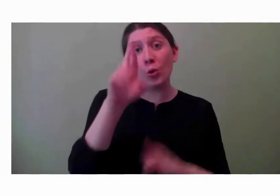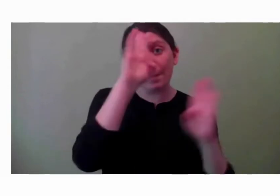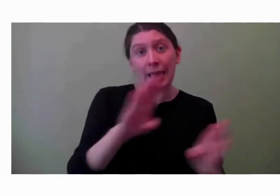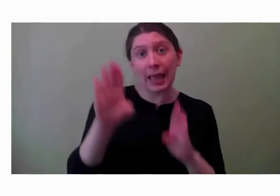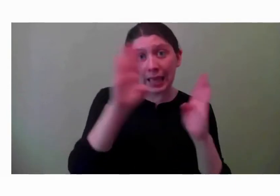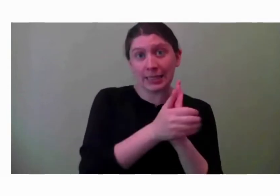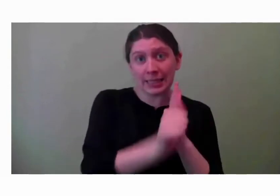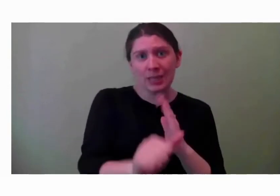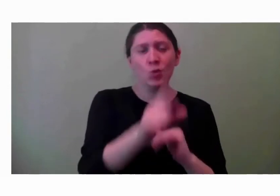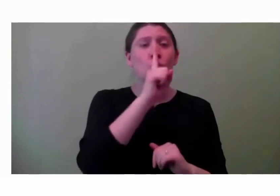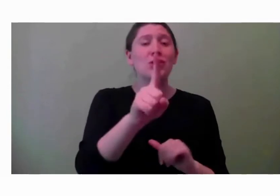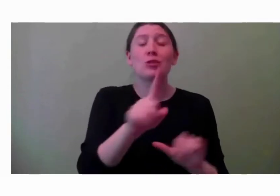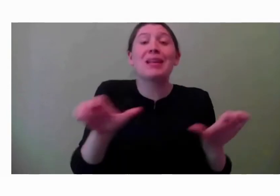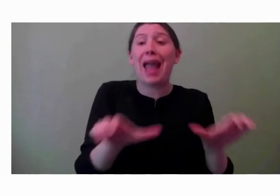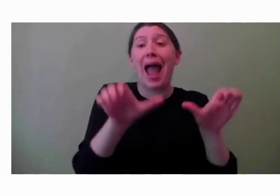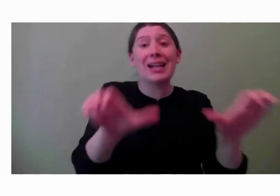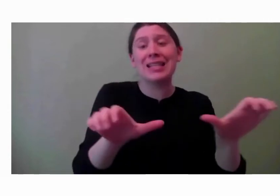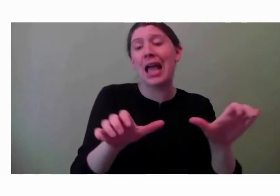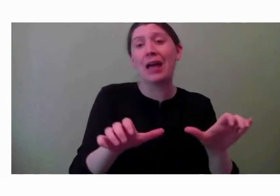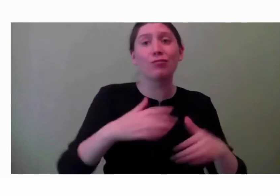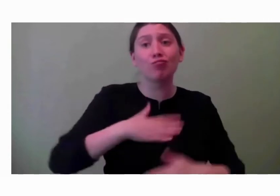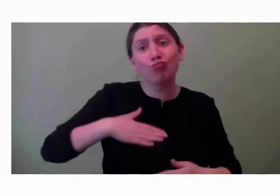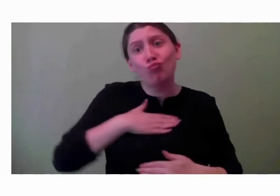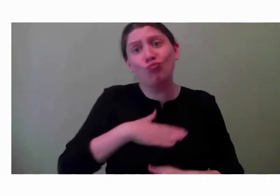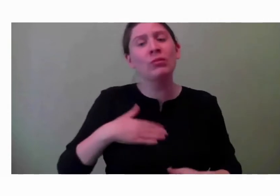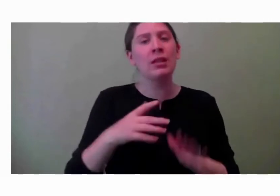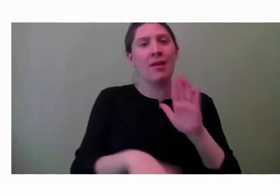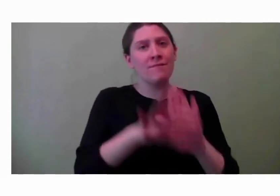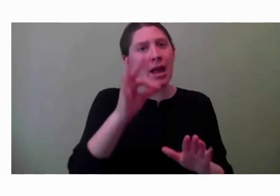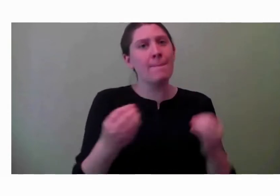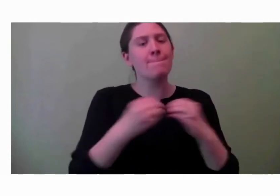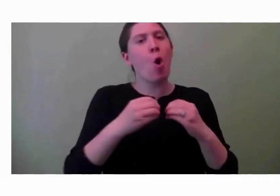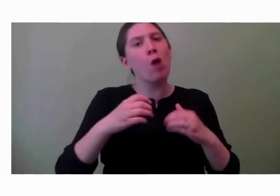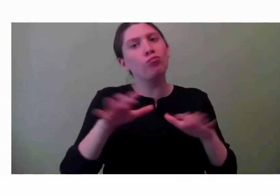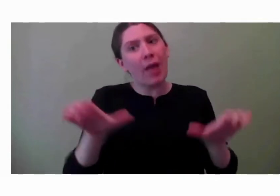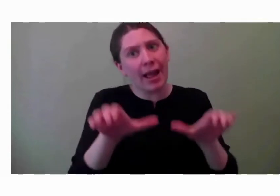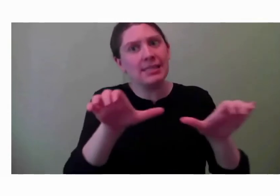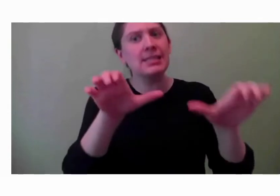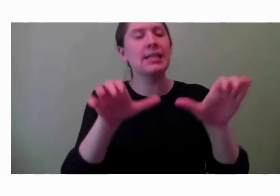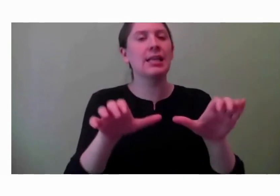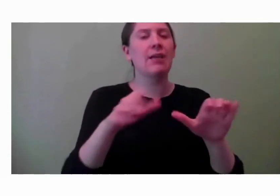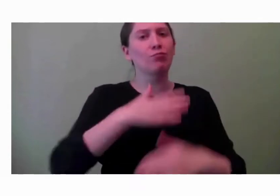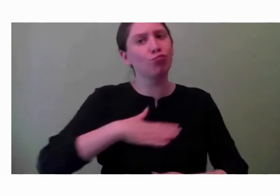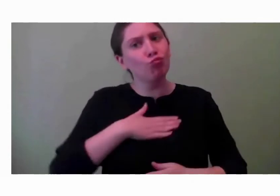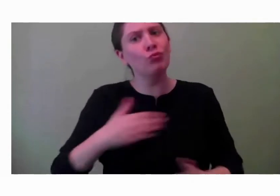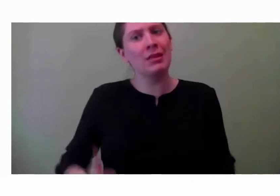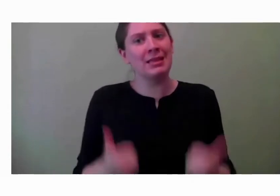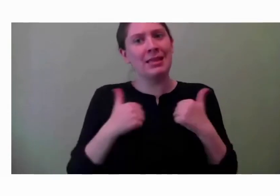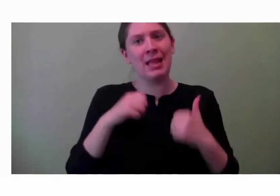as well. So finding an active, healthy, leisure lifestyle that promotes that for our participants.